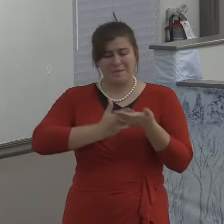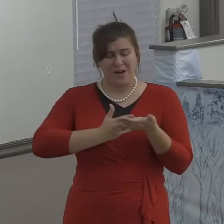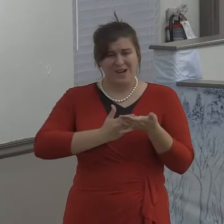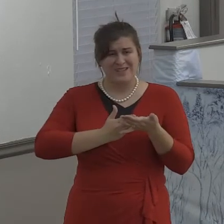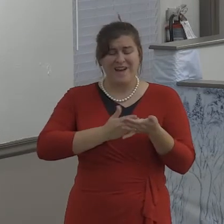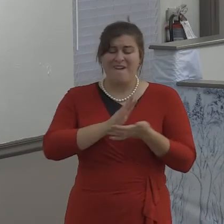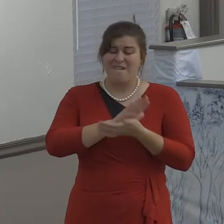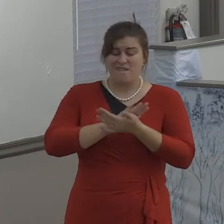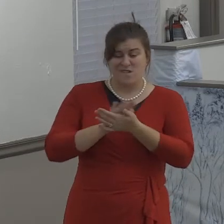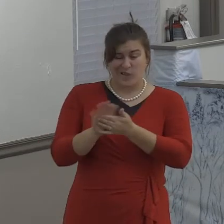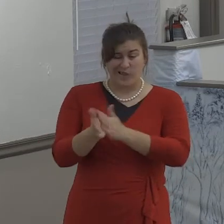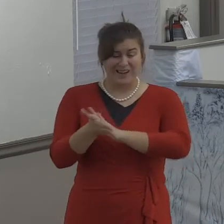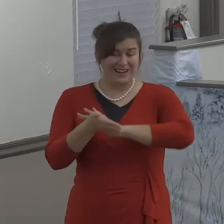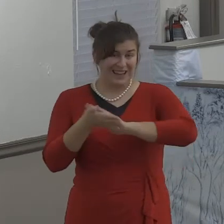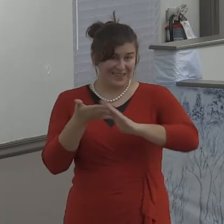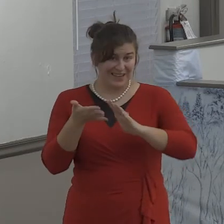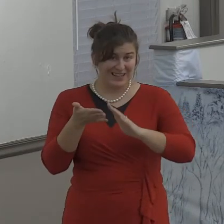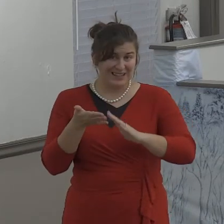ever forgive him.